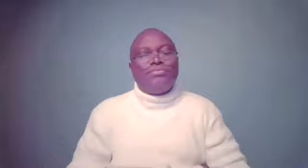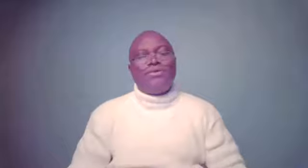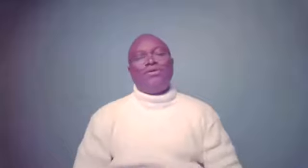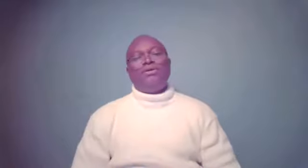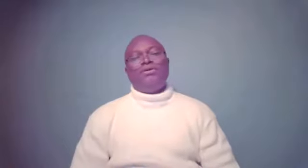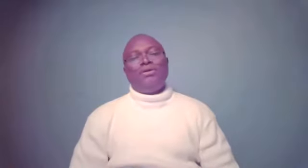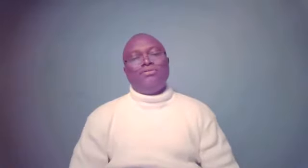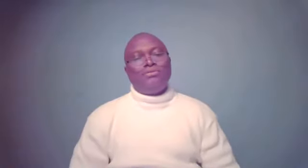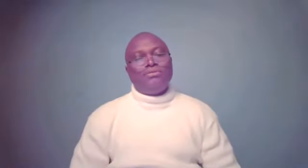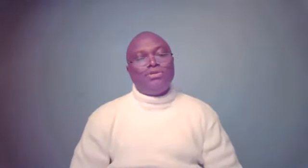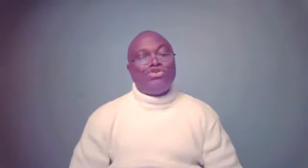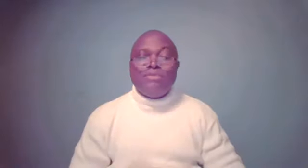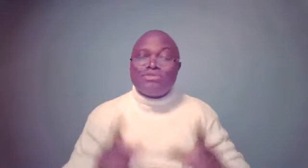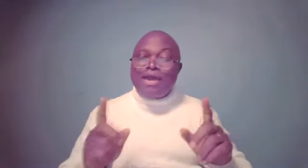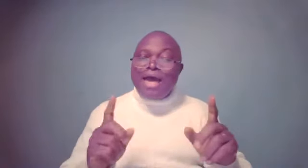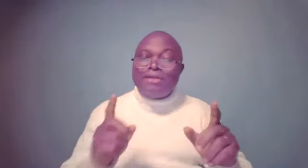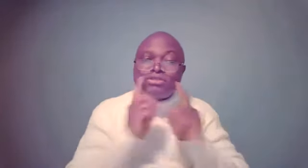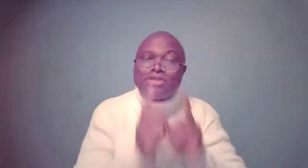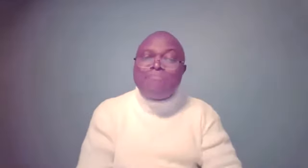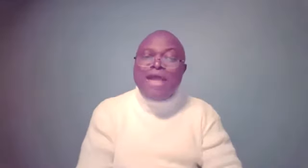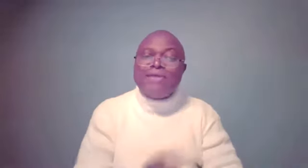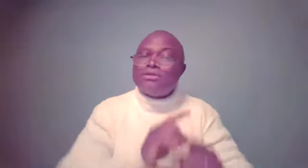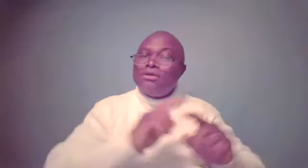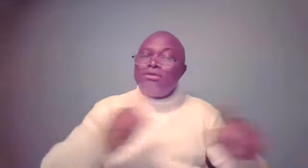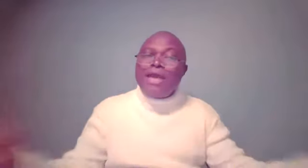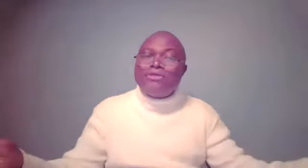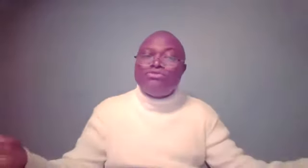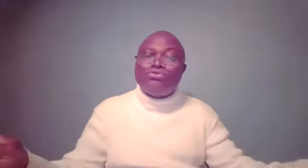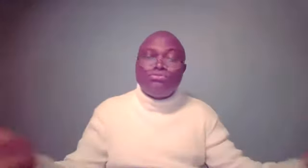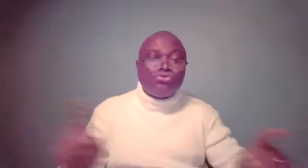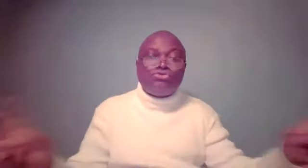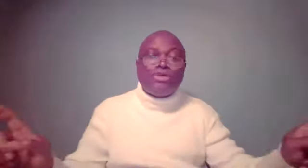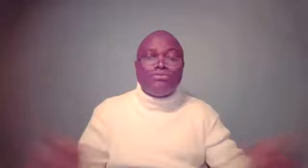the dreams they had. Same night, they had two dreams.